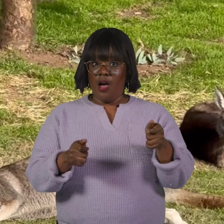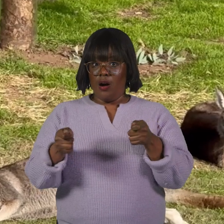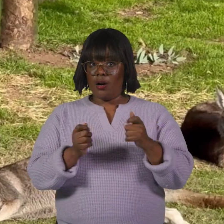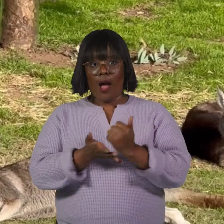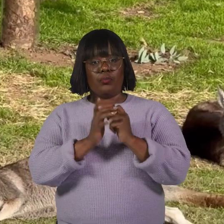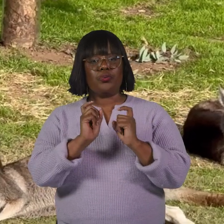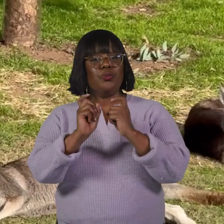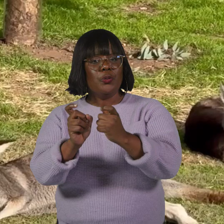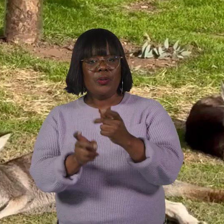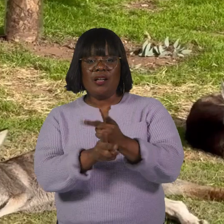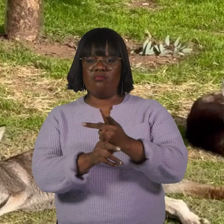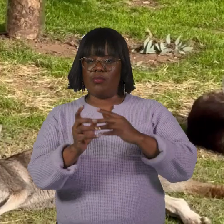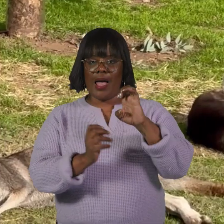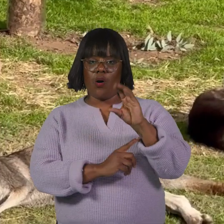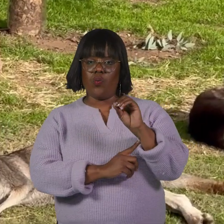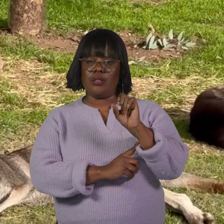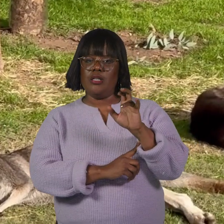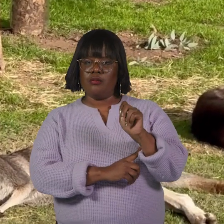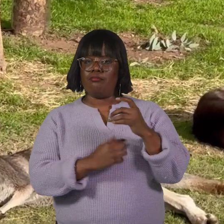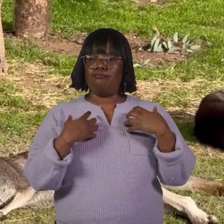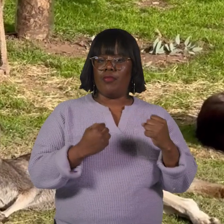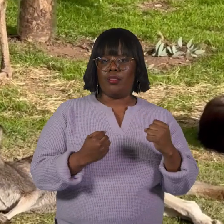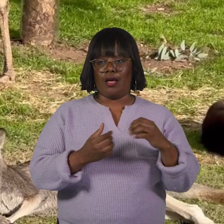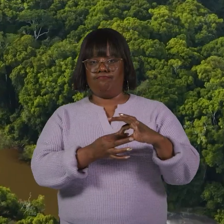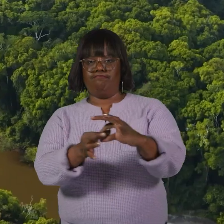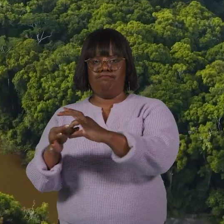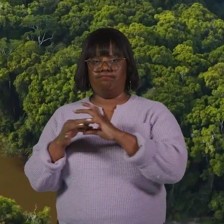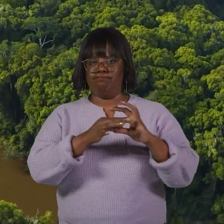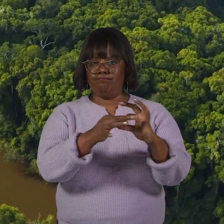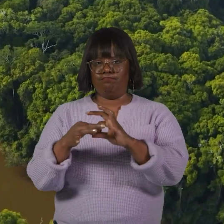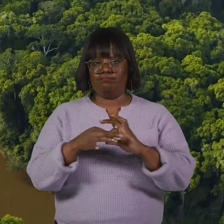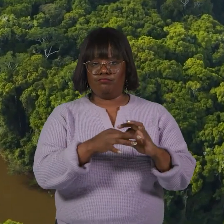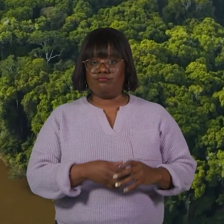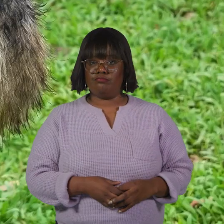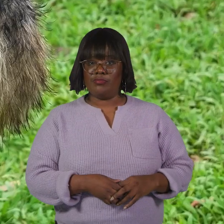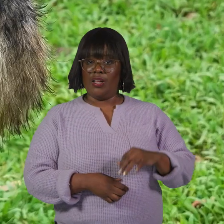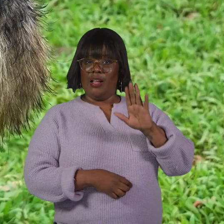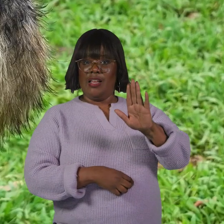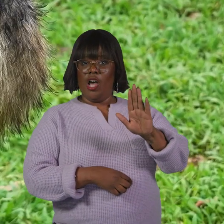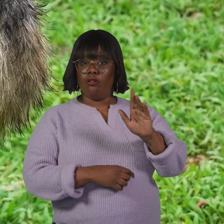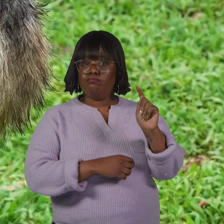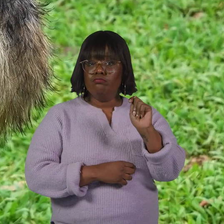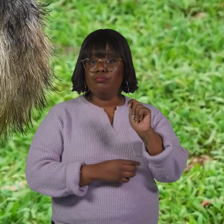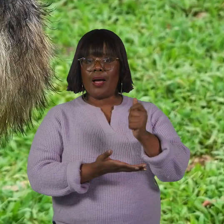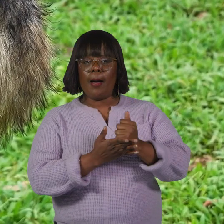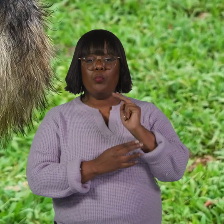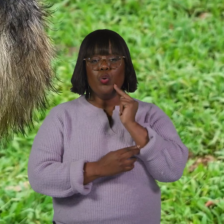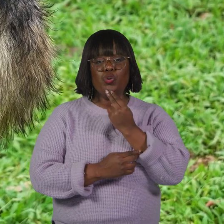allows them to contribute to keeping the ecosystem healthy and in harmony. Their droppings also add nutrients to